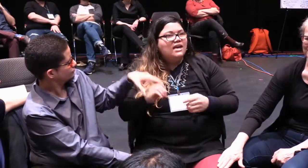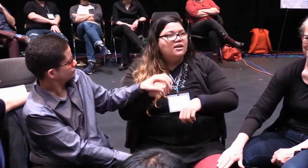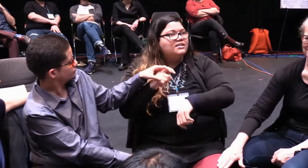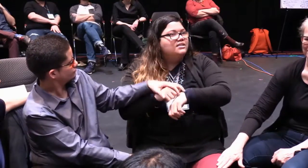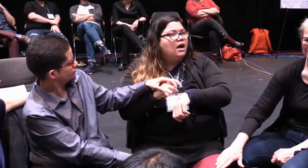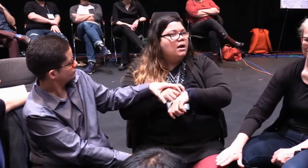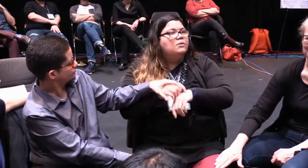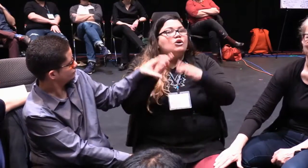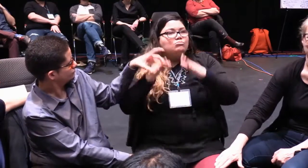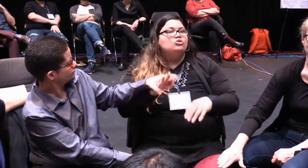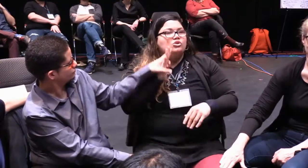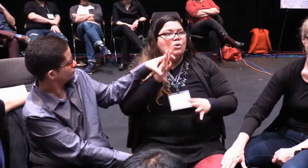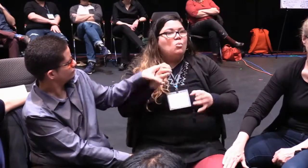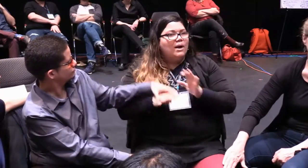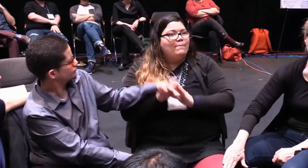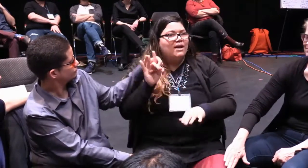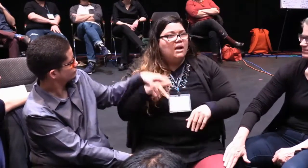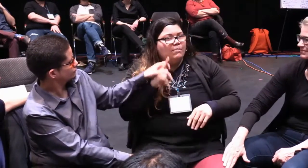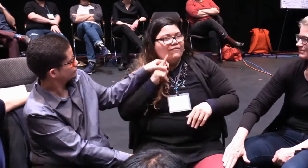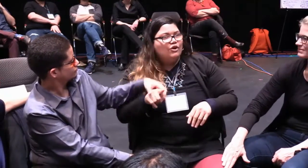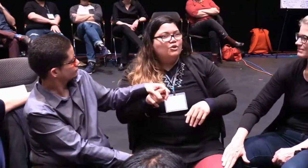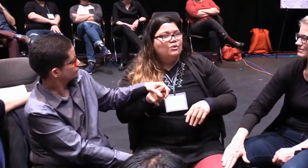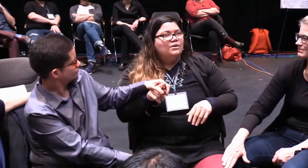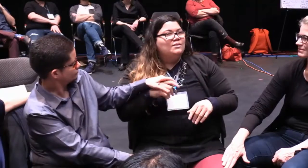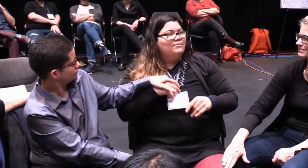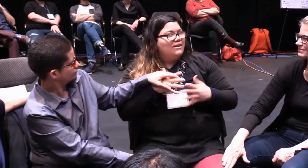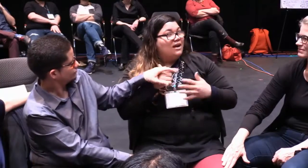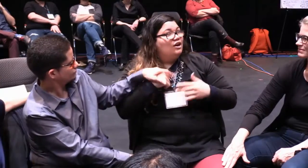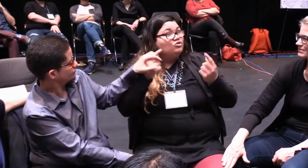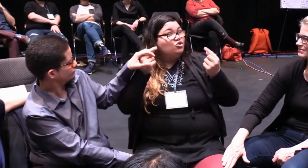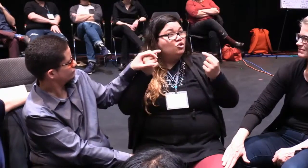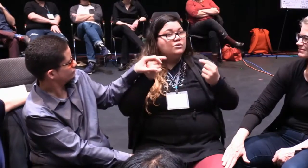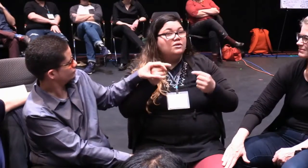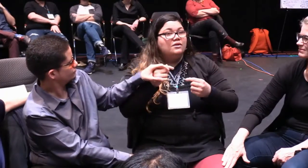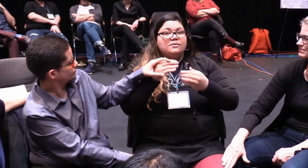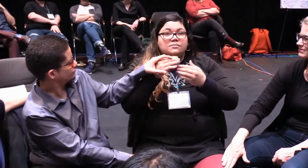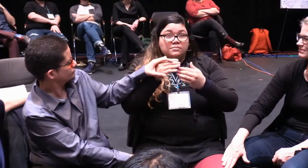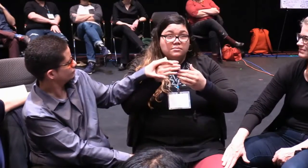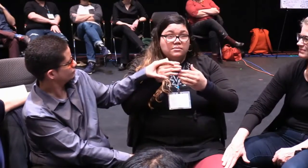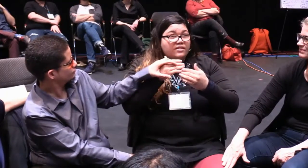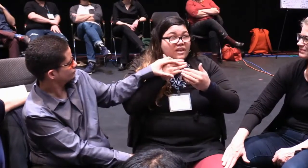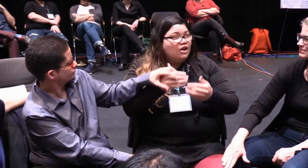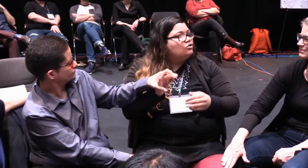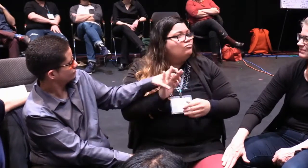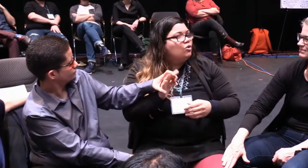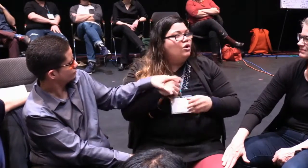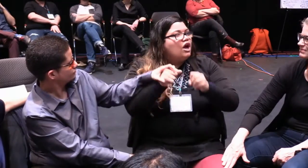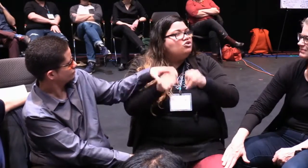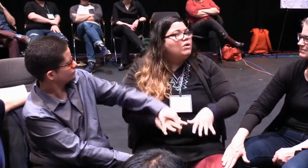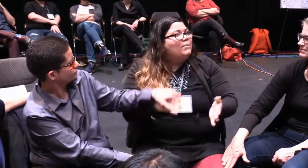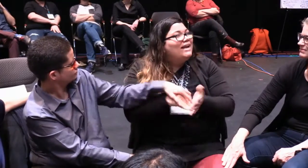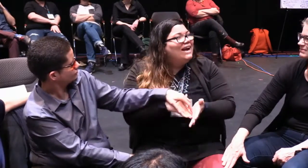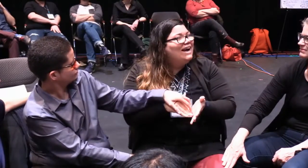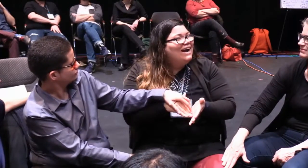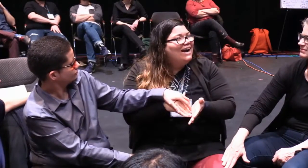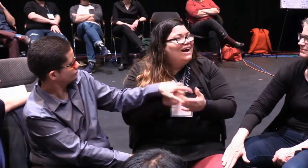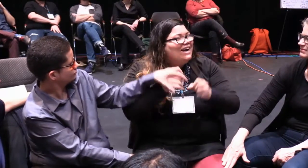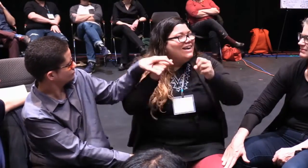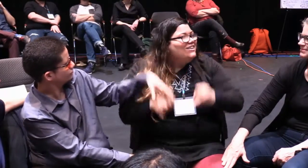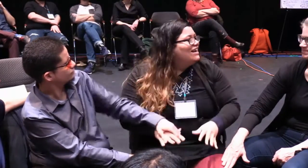cane and, you know, 99% of the time there's somebody there who wants to grab it and pick it up for you. And, you